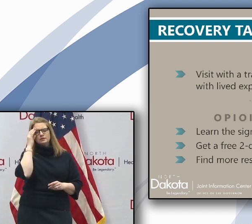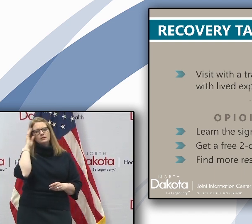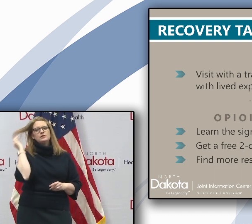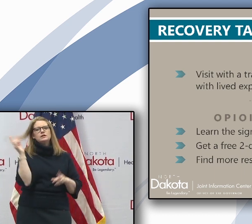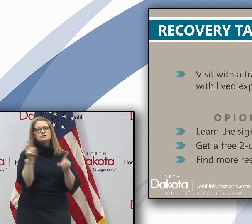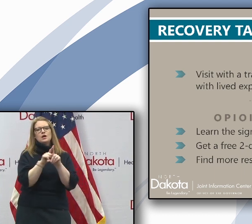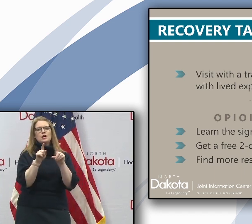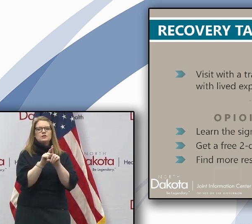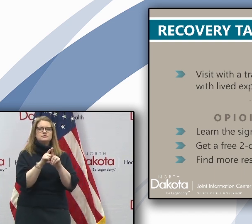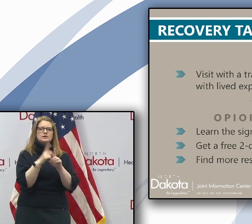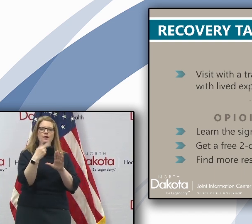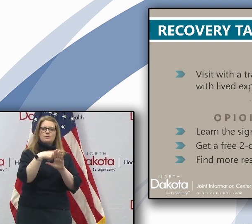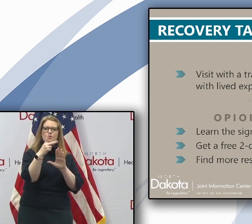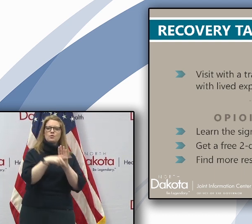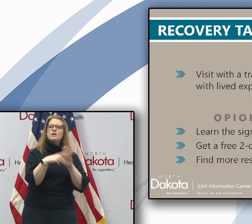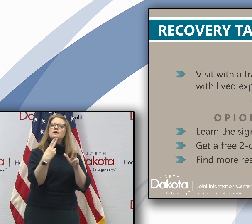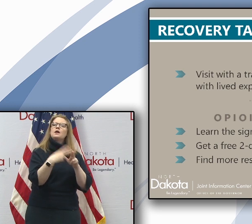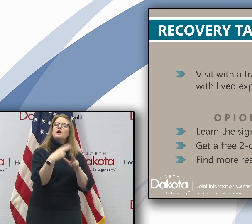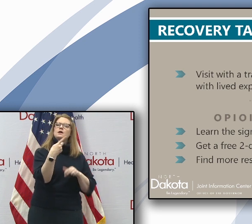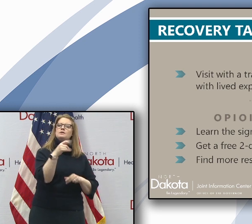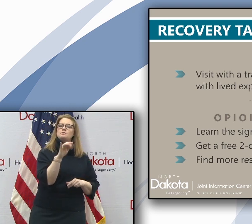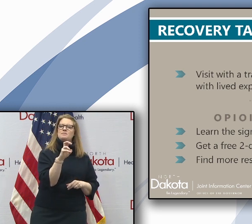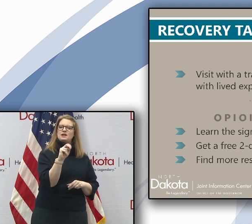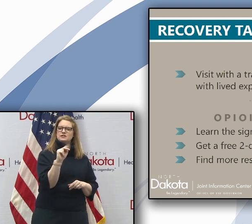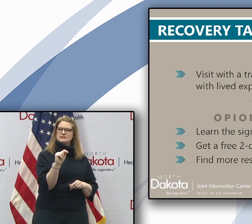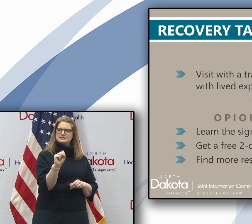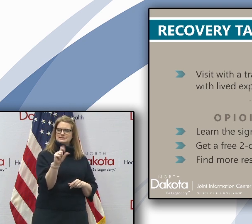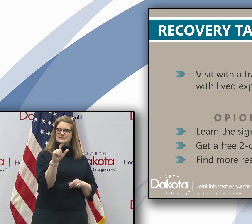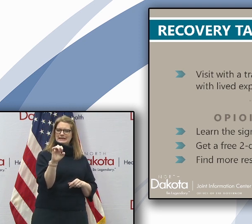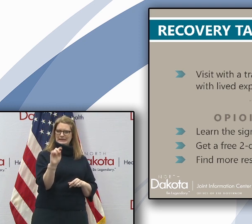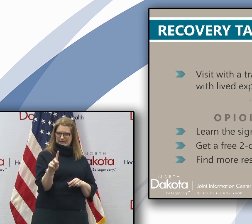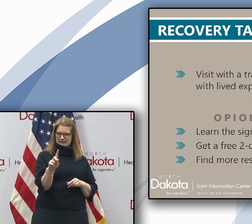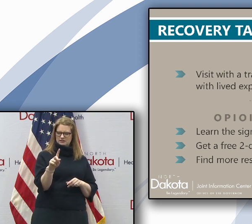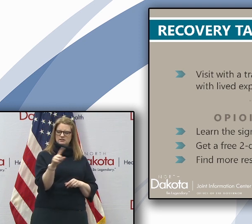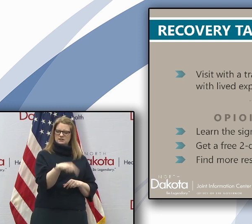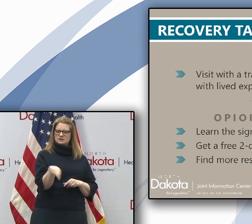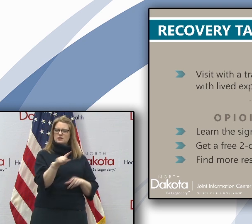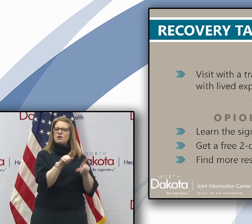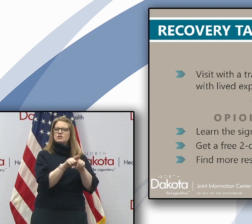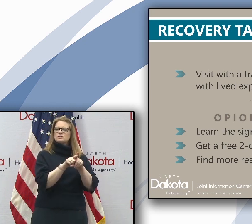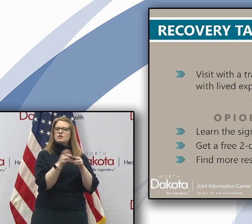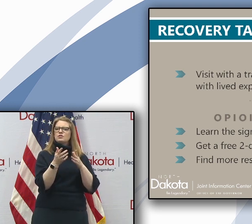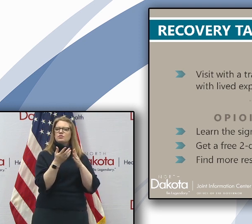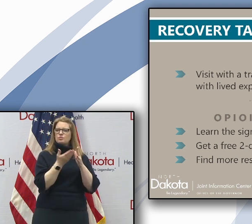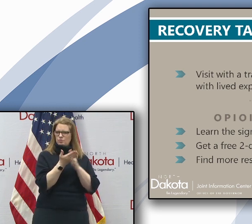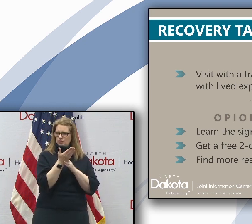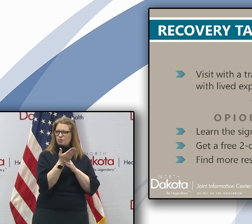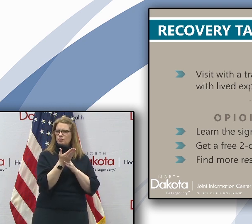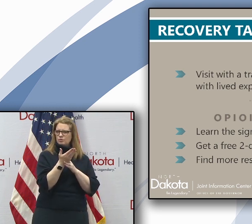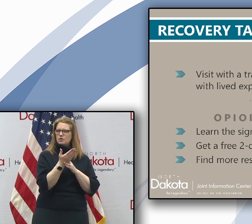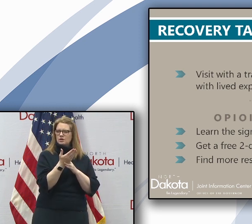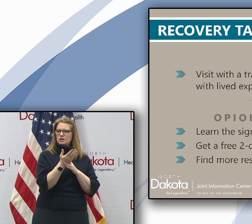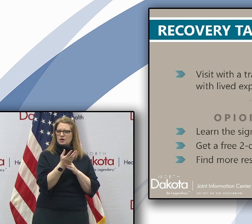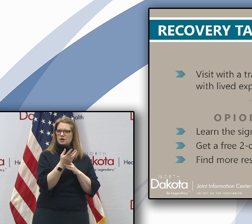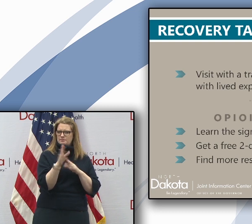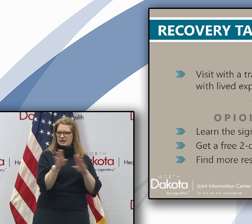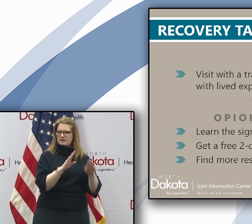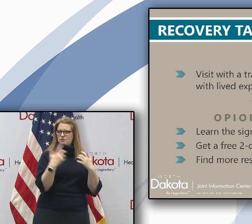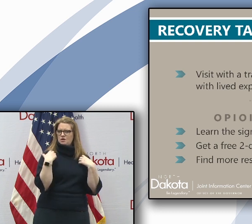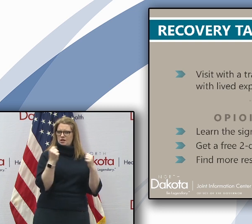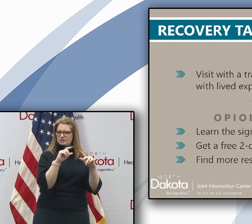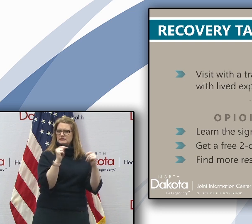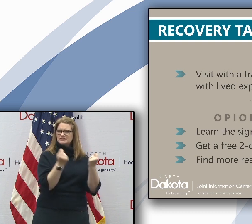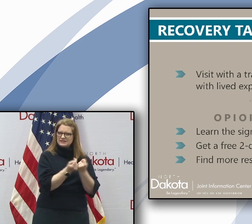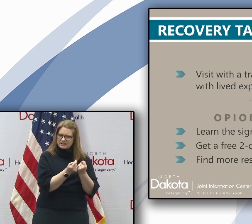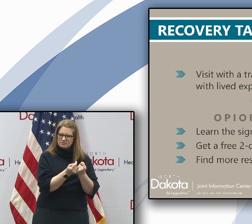program called Parents Lead, uh, through our behavioral health, uh, team. And, and that is a great resource for talking to young people